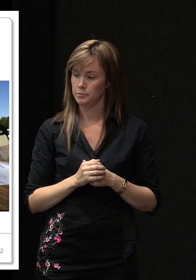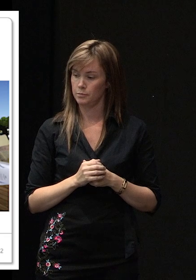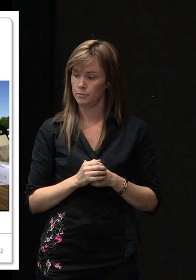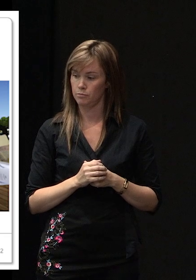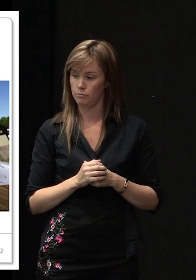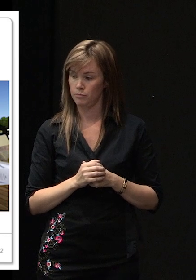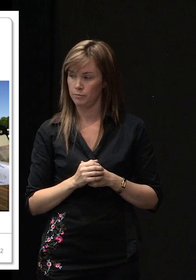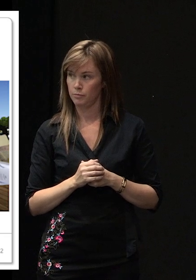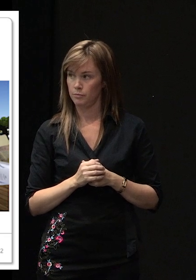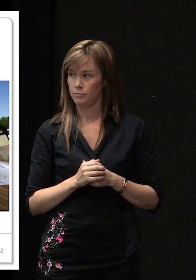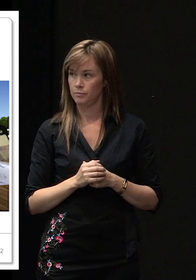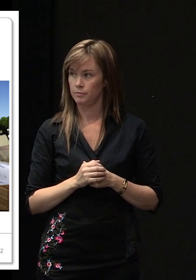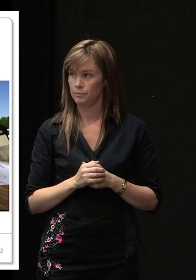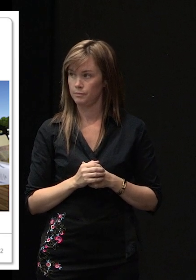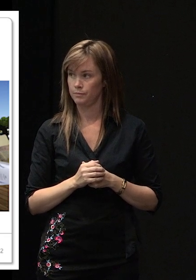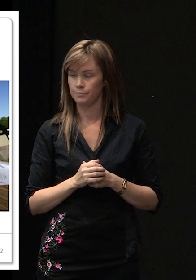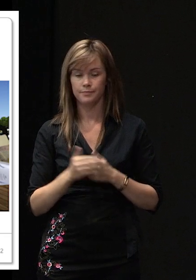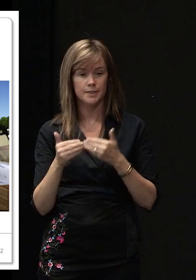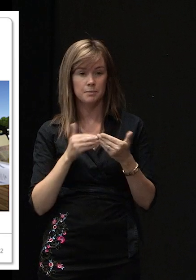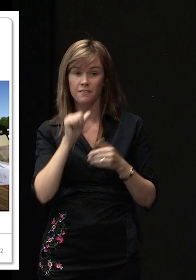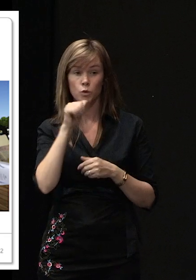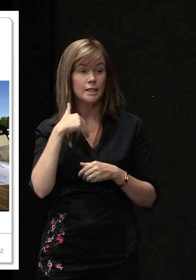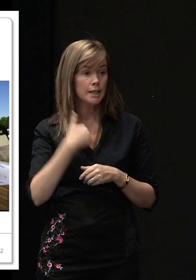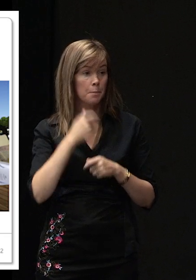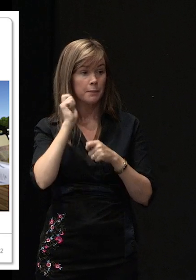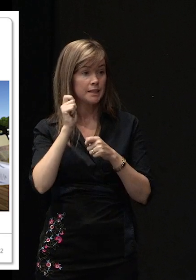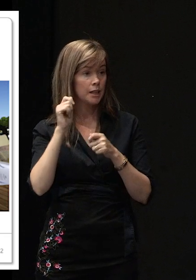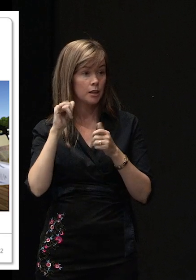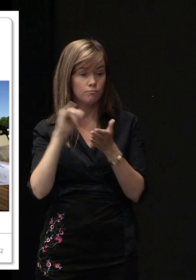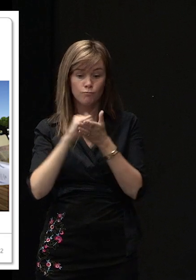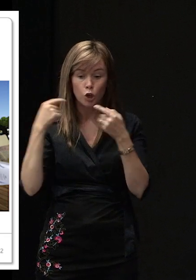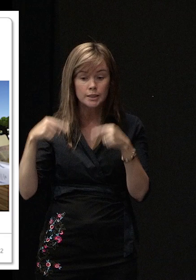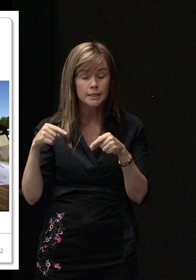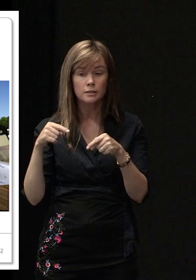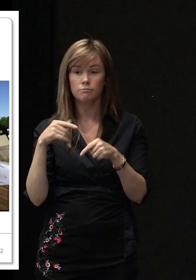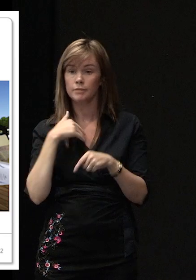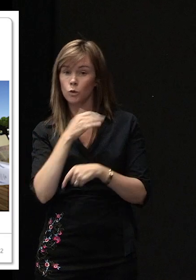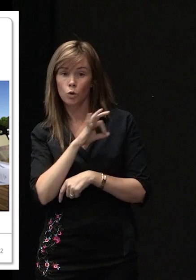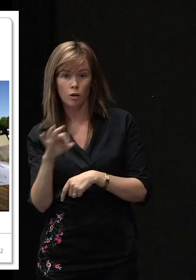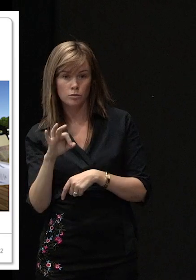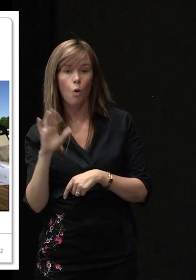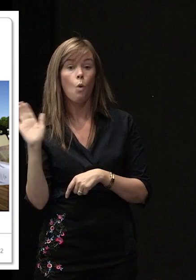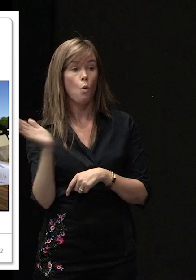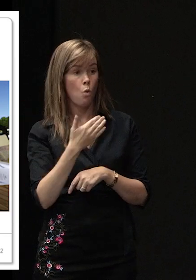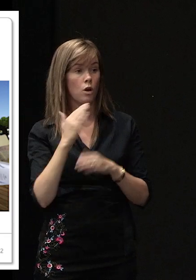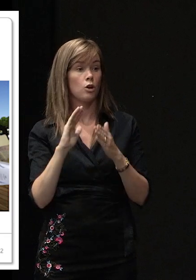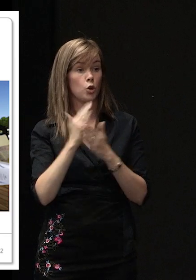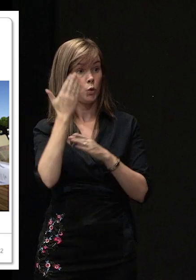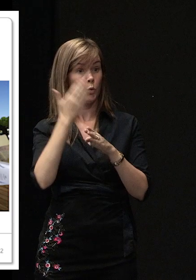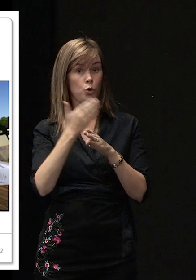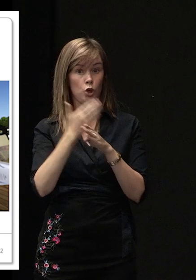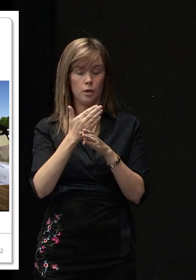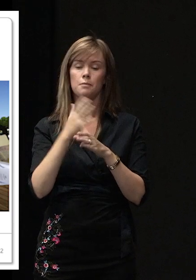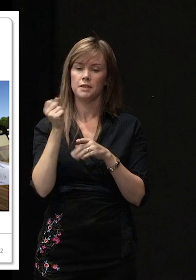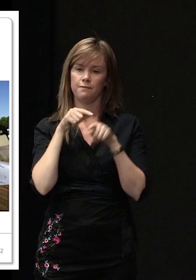regardless of whether building consent is required or not, all new building work must comply with the building code.